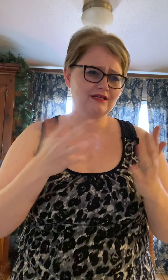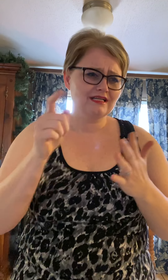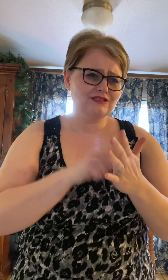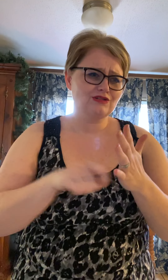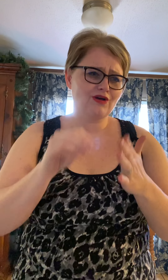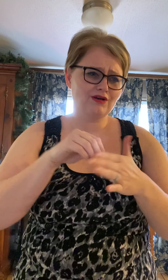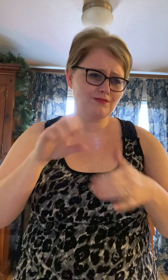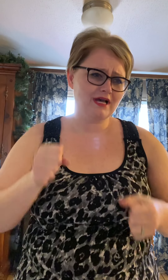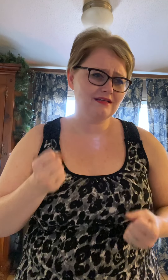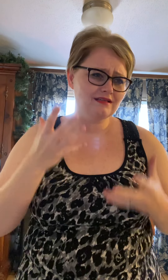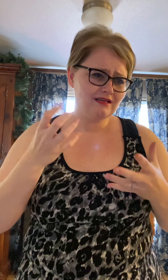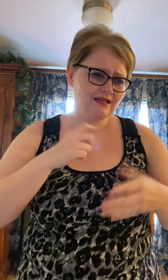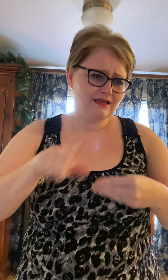that's all about me